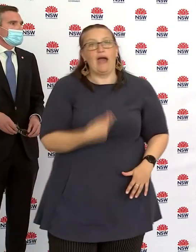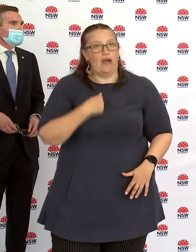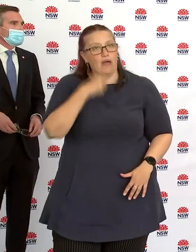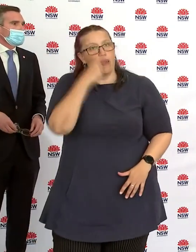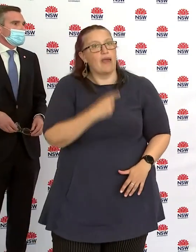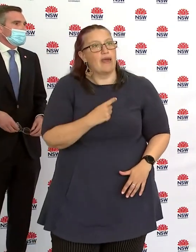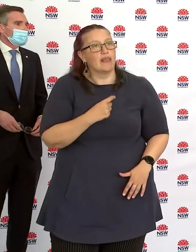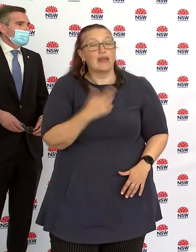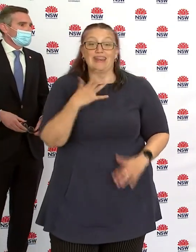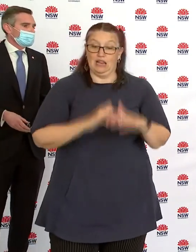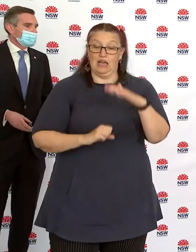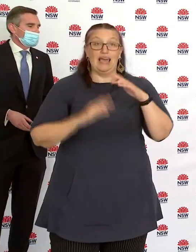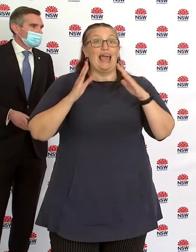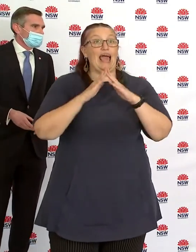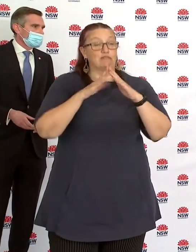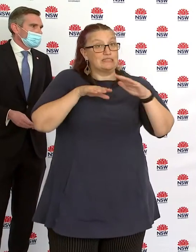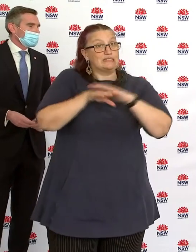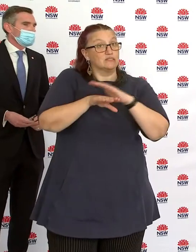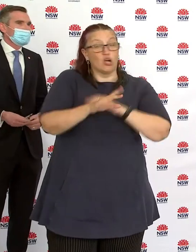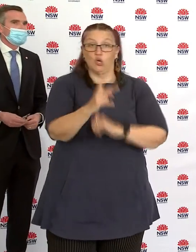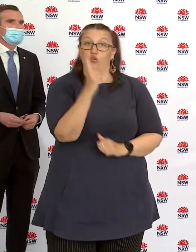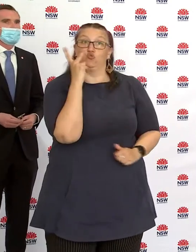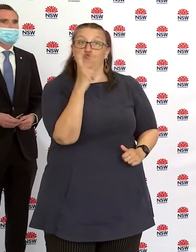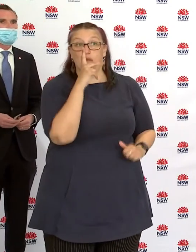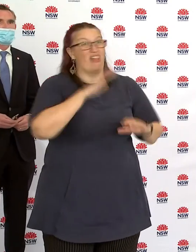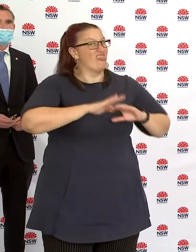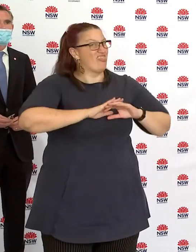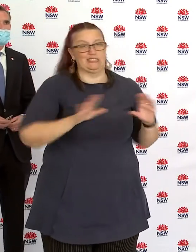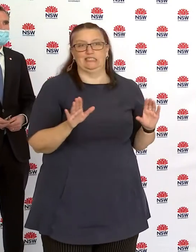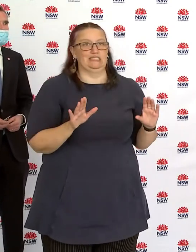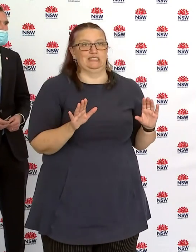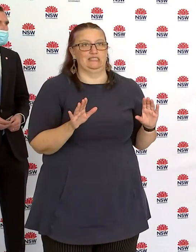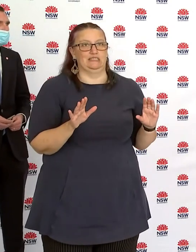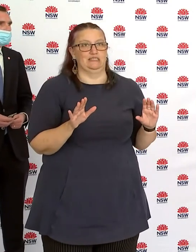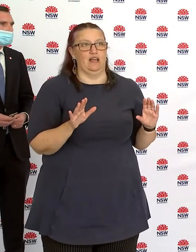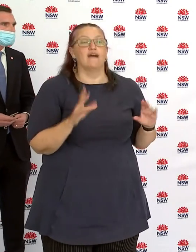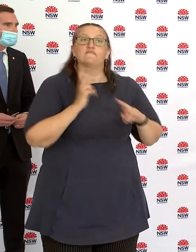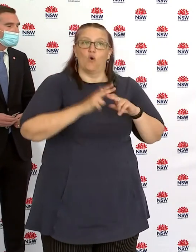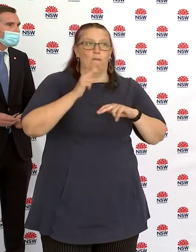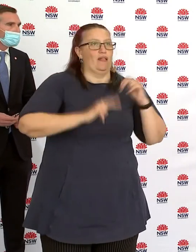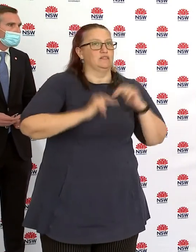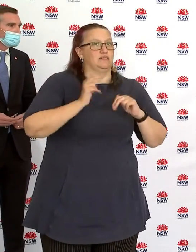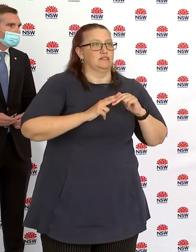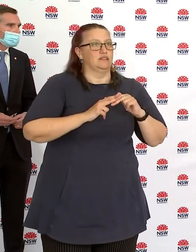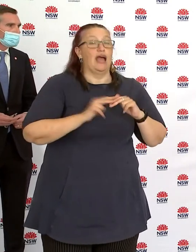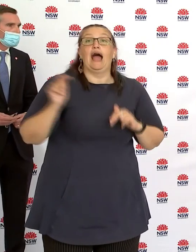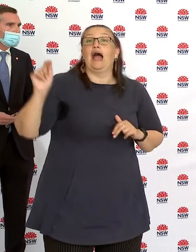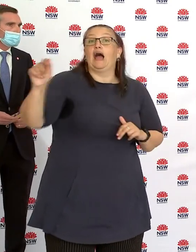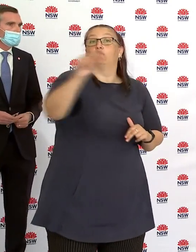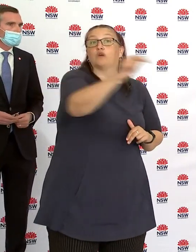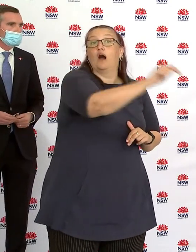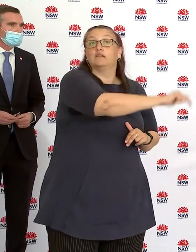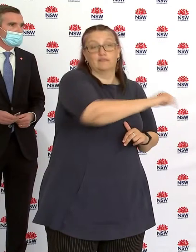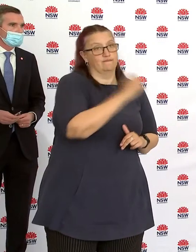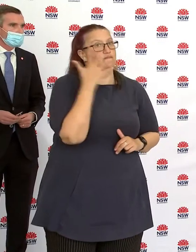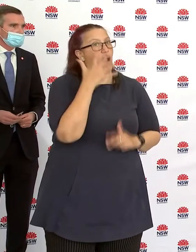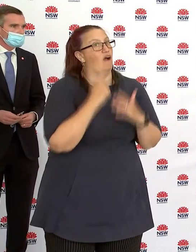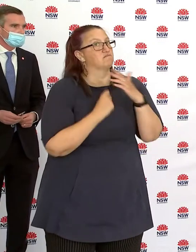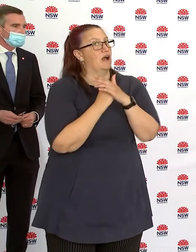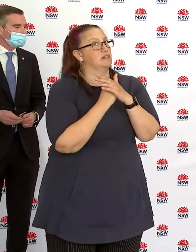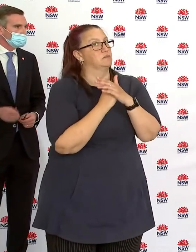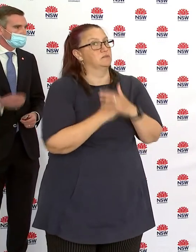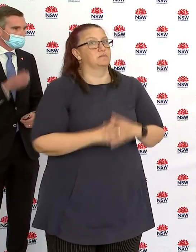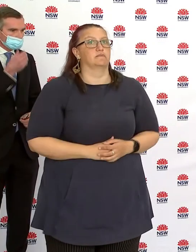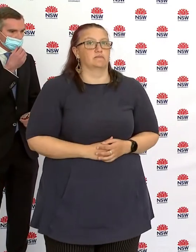maximum cap of two, and externally a maximum cap of five. This will allow some level of construction in those areas, but I must stress